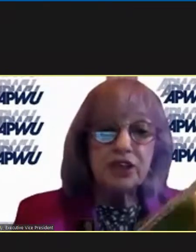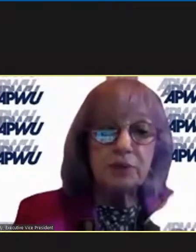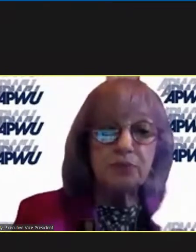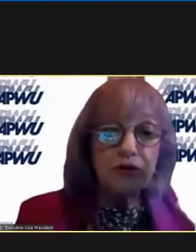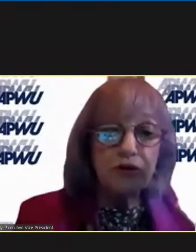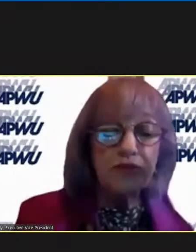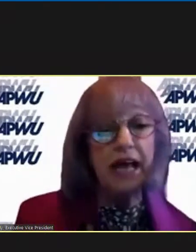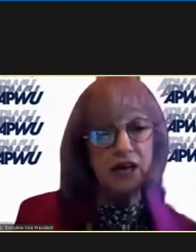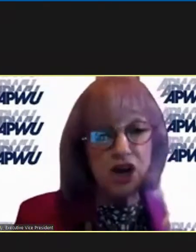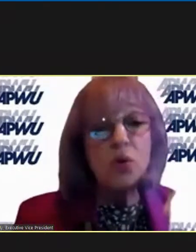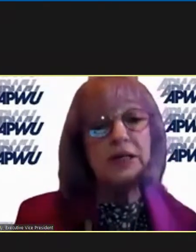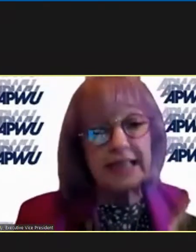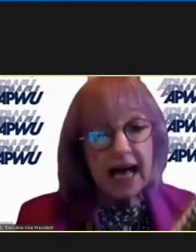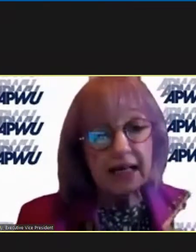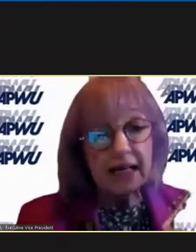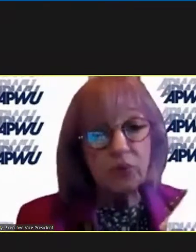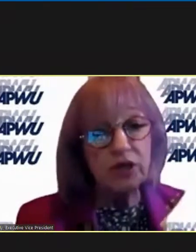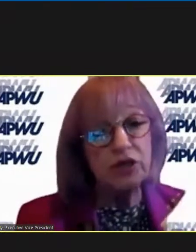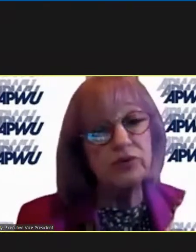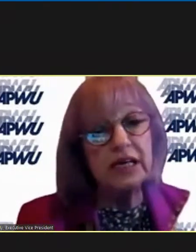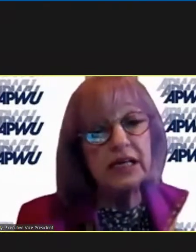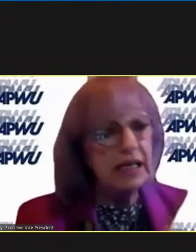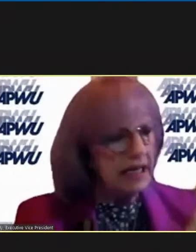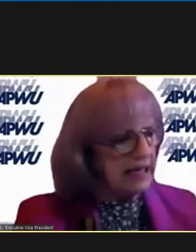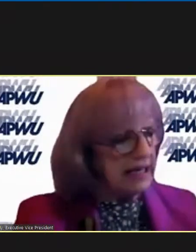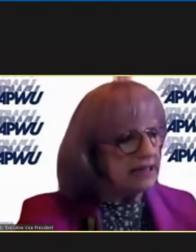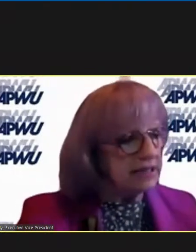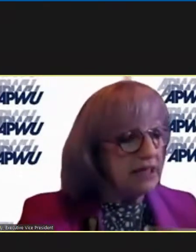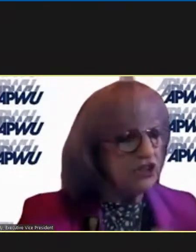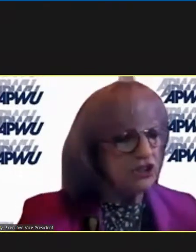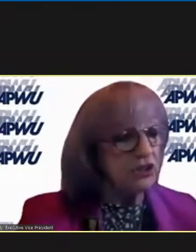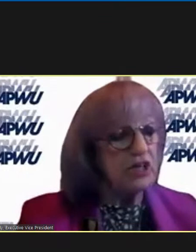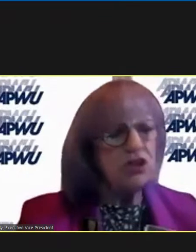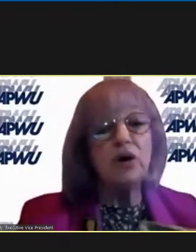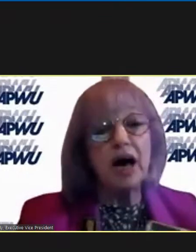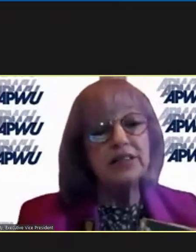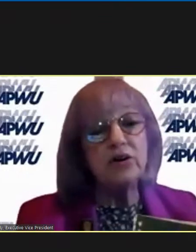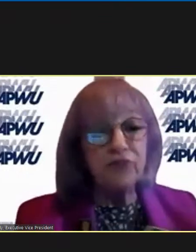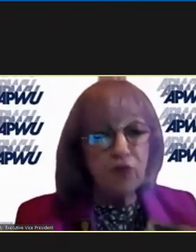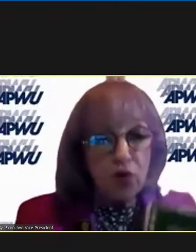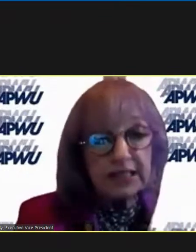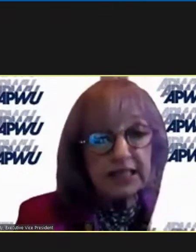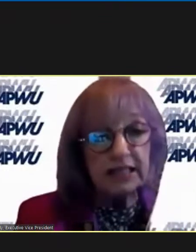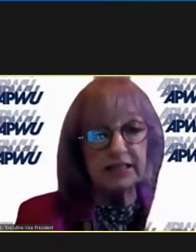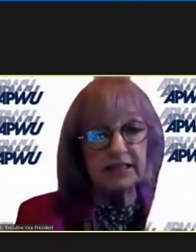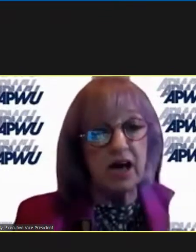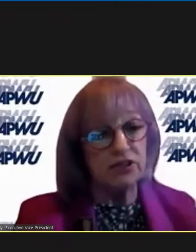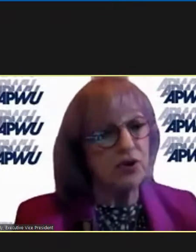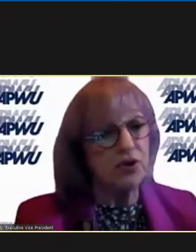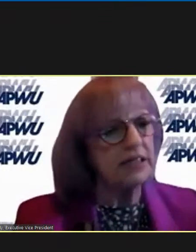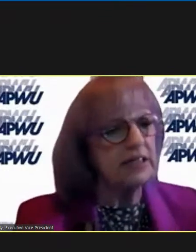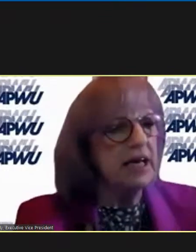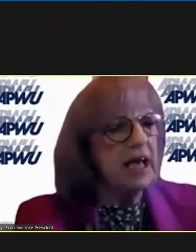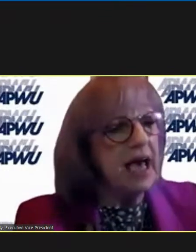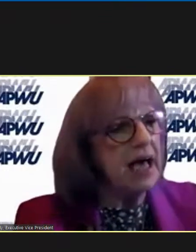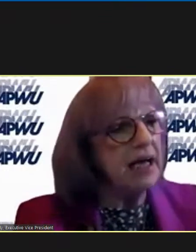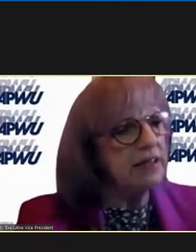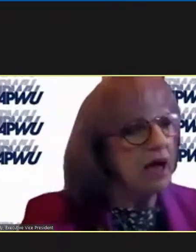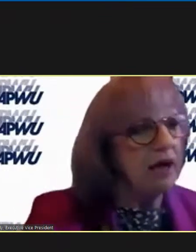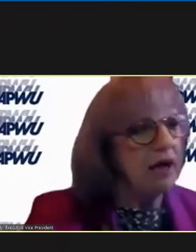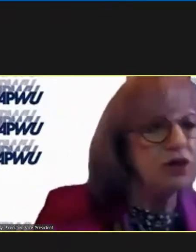we're going to be able to improve it and know exactly what you need is to make sure that you guys are enforcing this contract